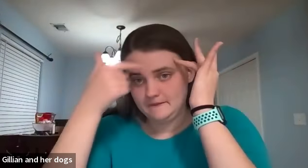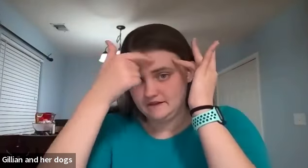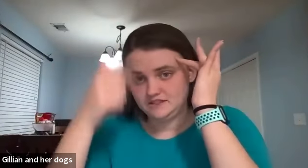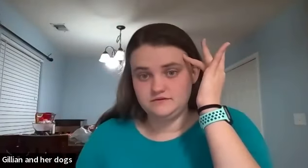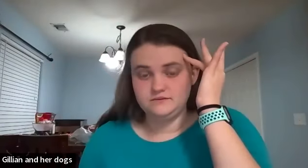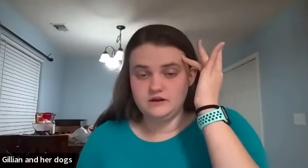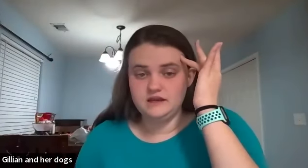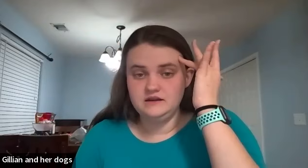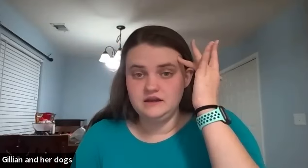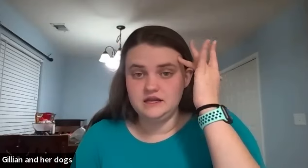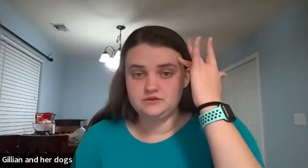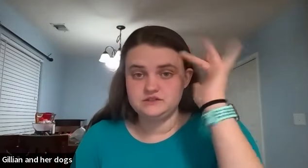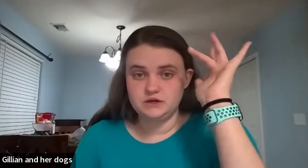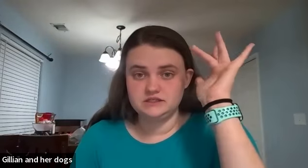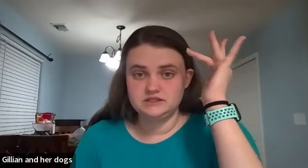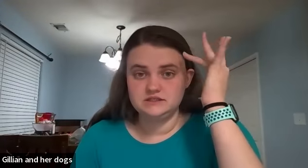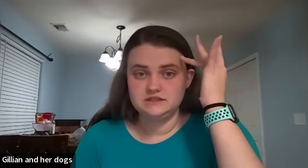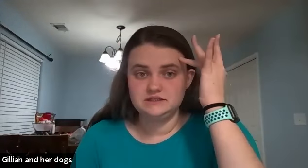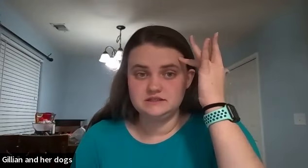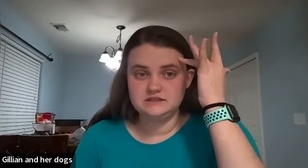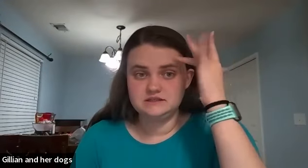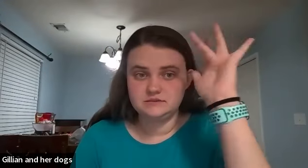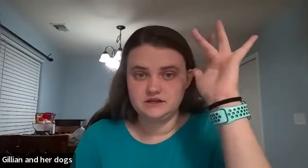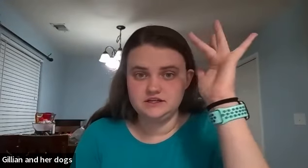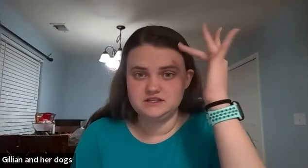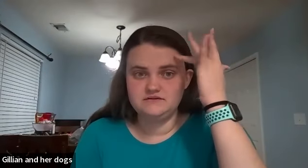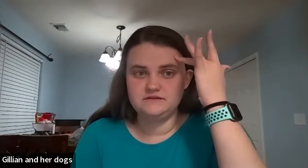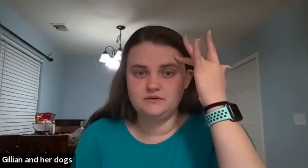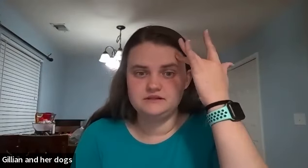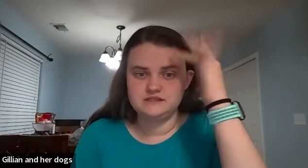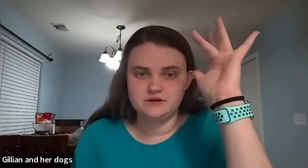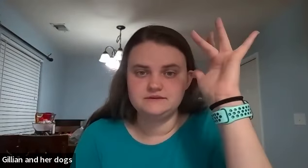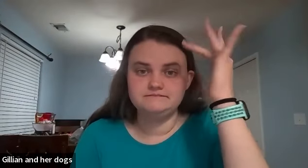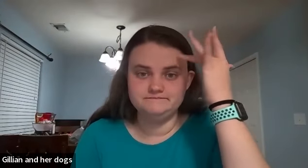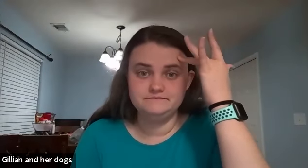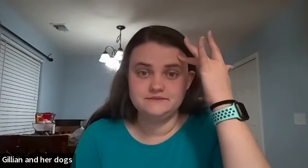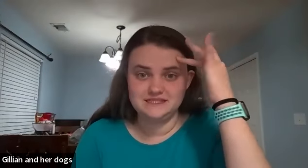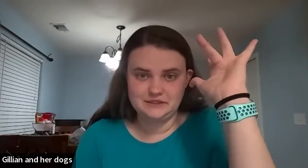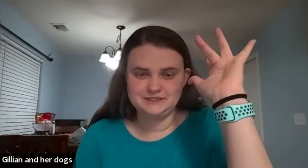next to your forehead and you go smart smart and you just kind of flick it forward smart smart